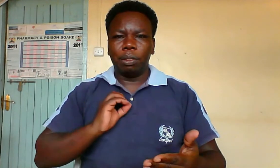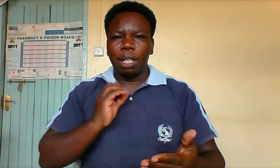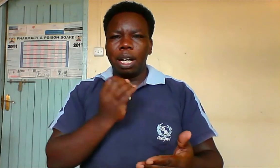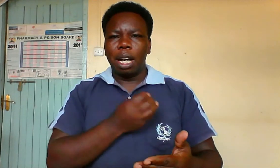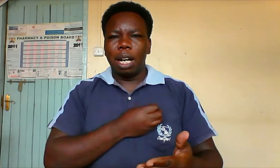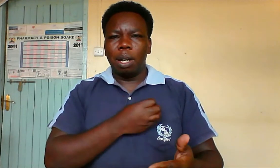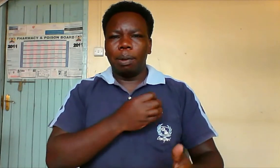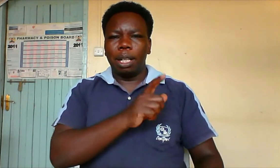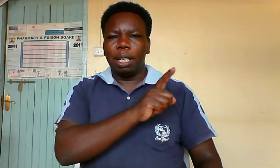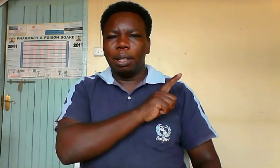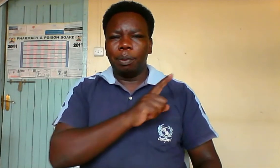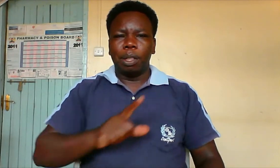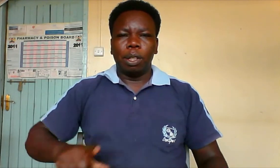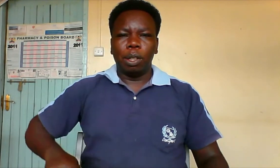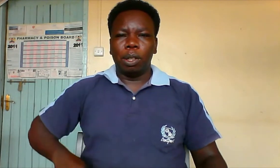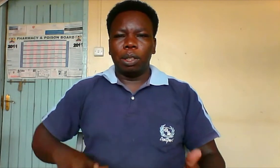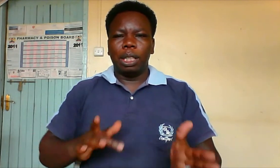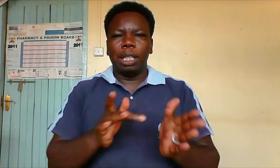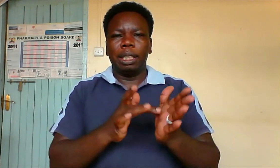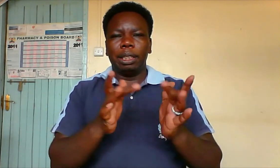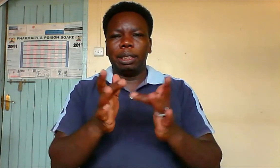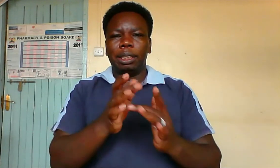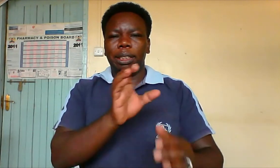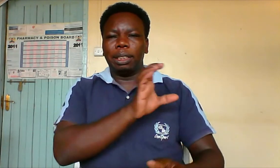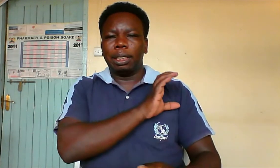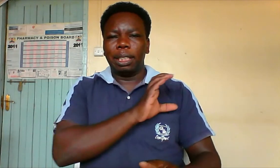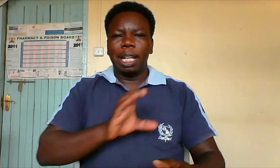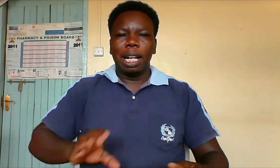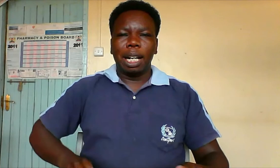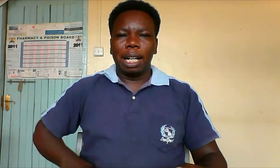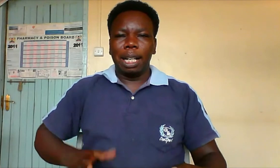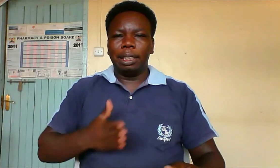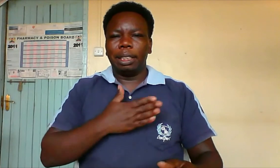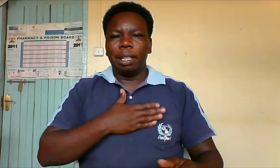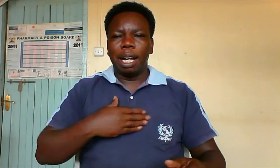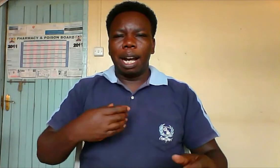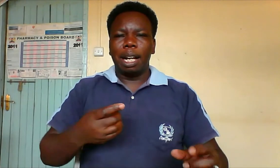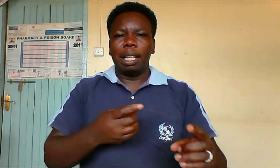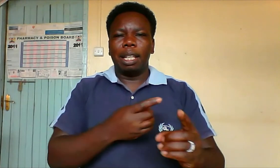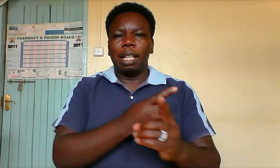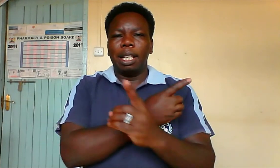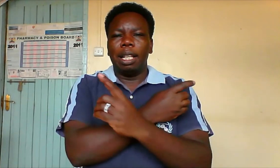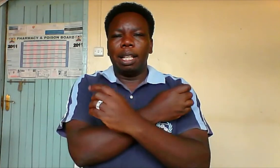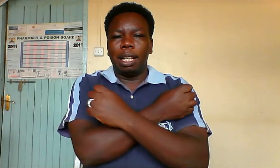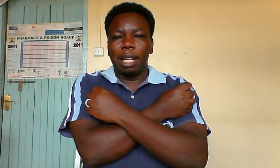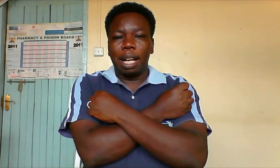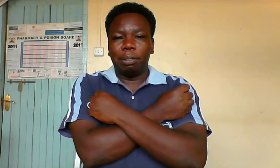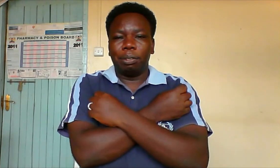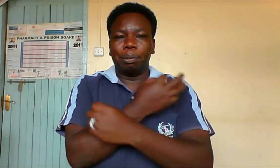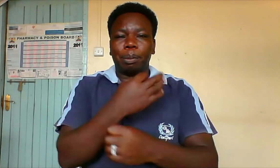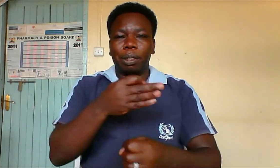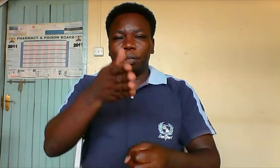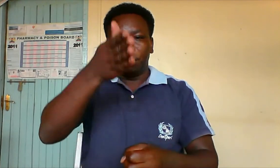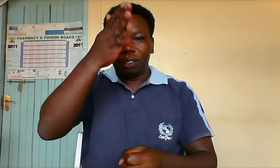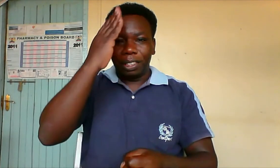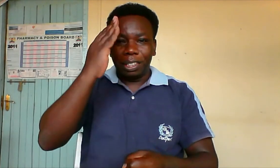our Lord Jesus Christ, and love of God,